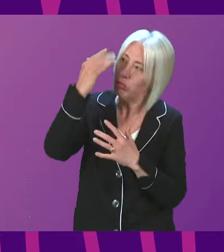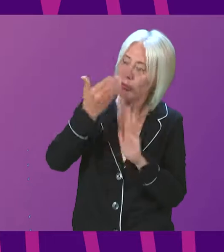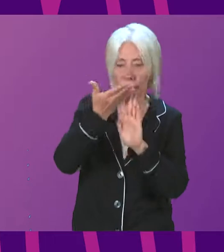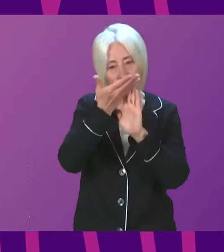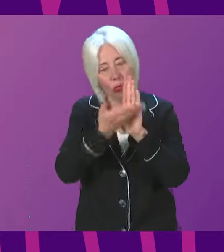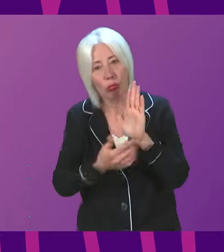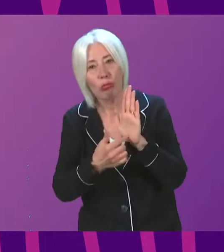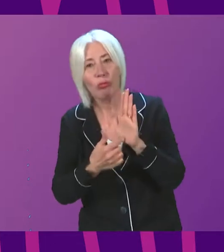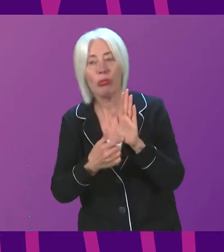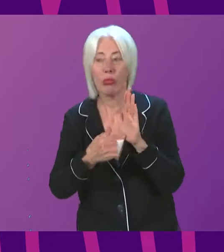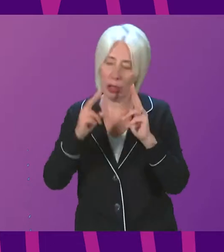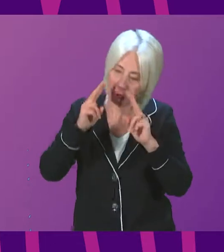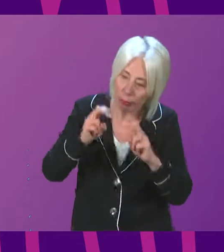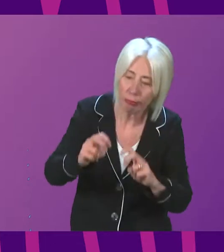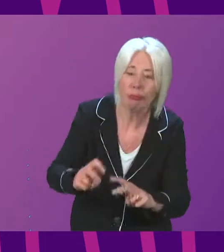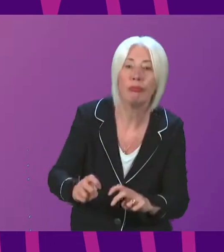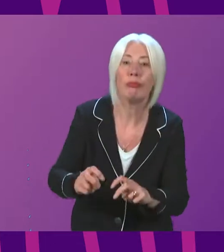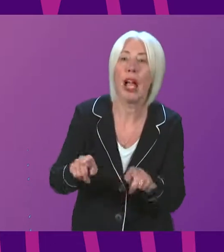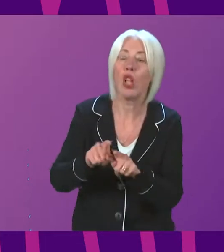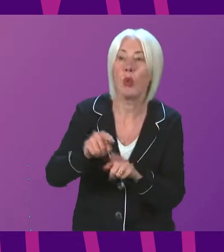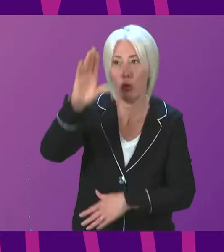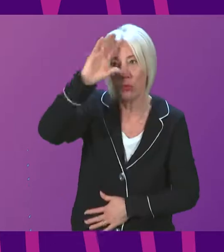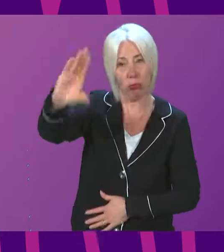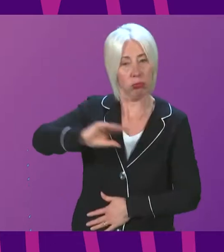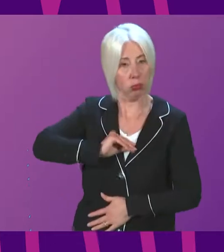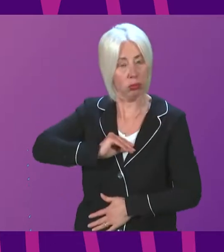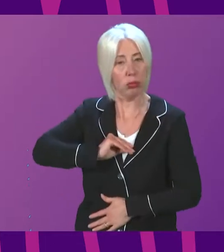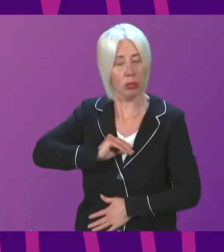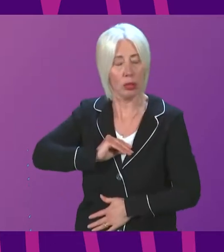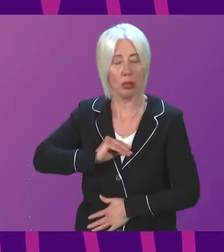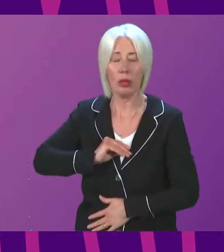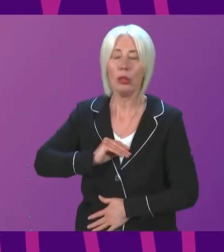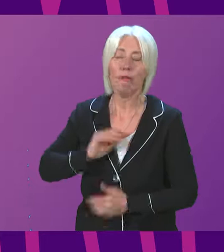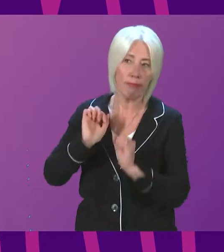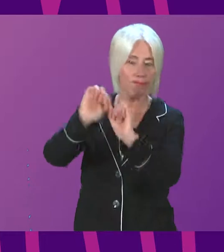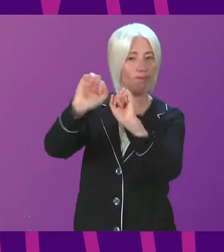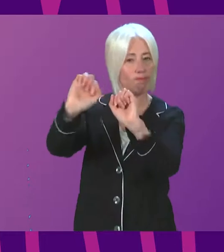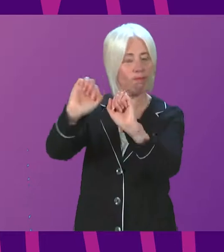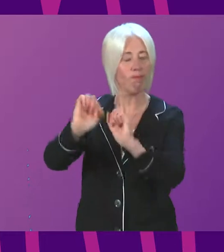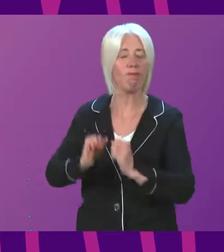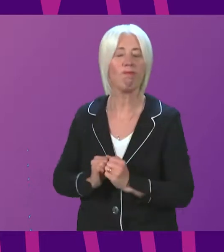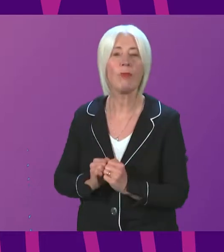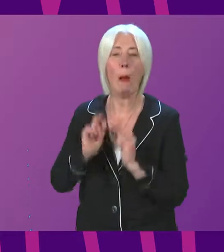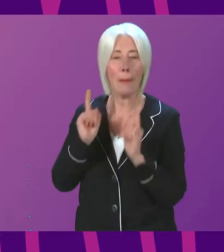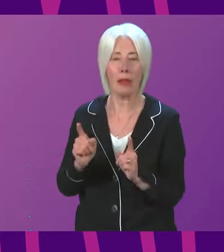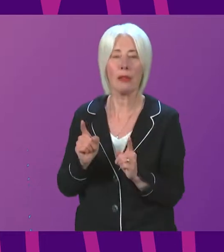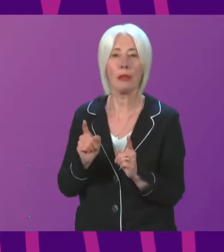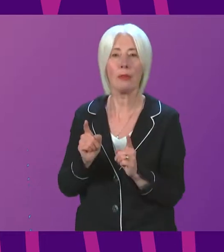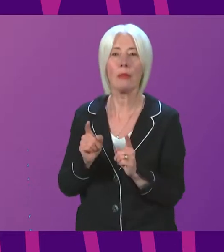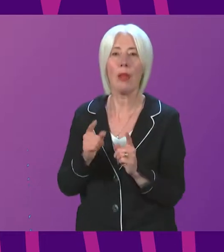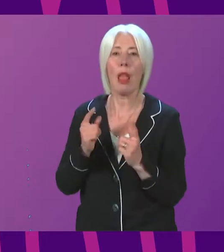and to pursue the terms of reference and to report accordingly. I would point out, of course, that in the